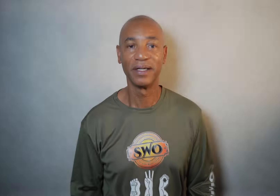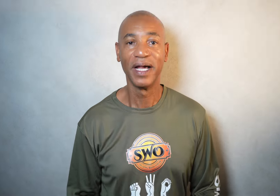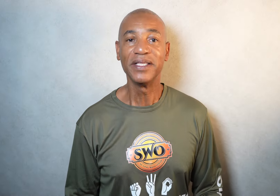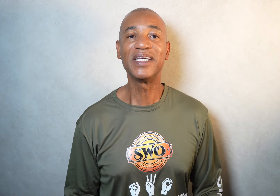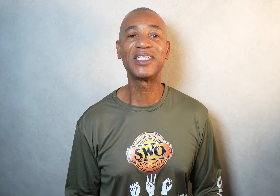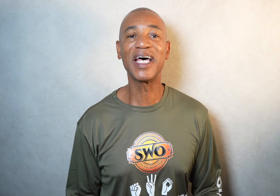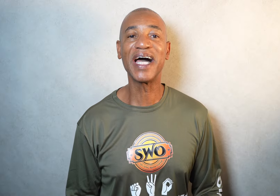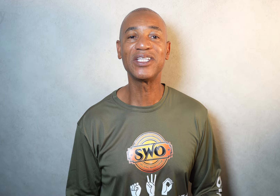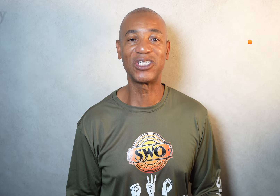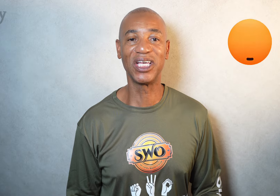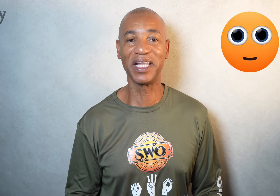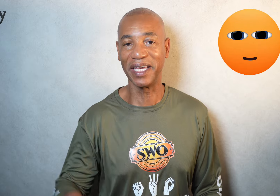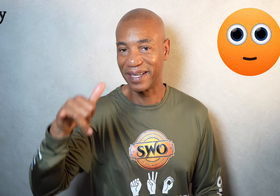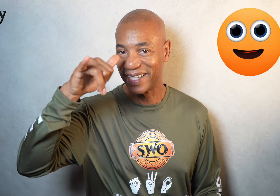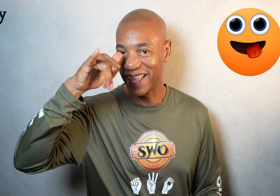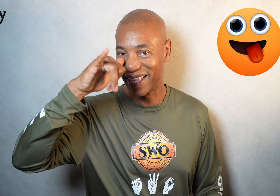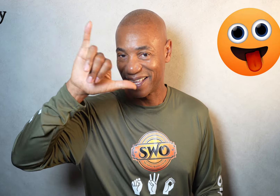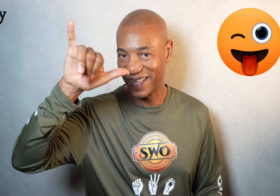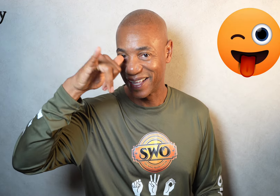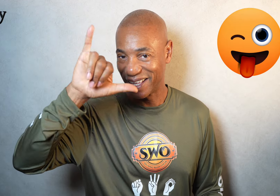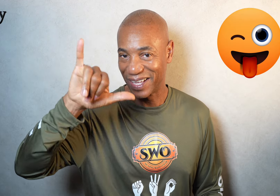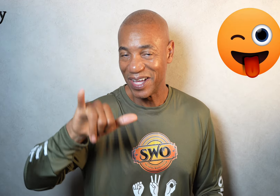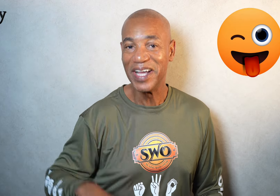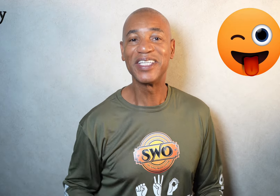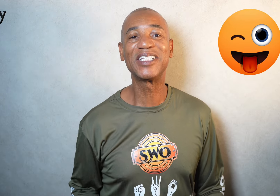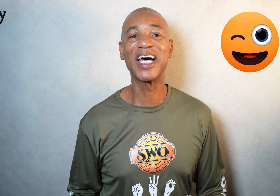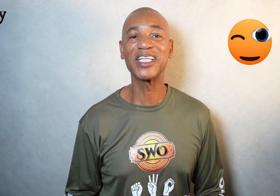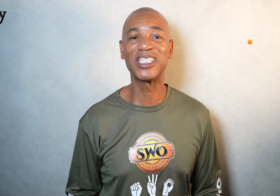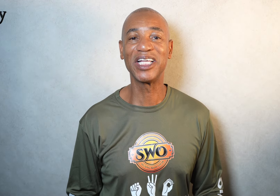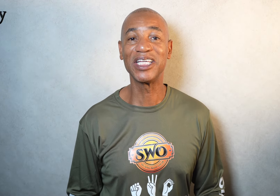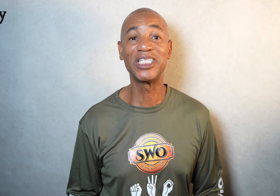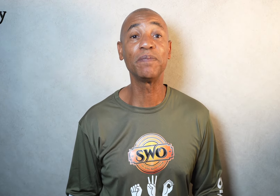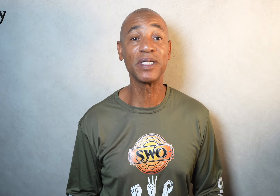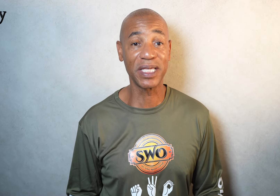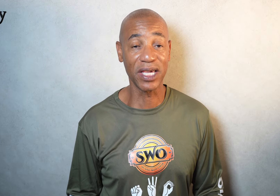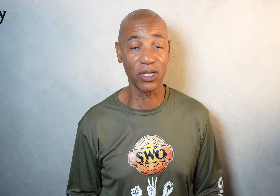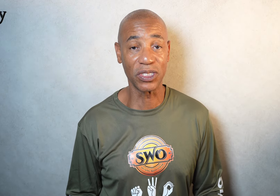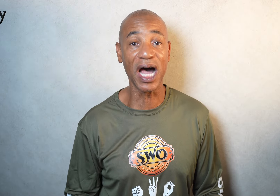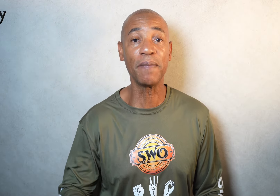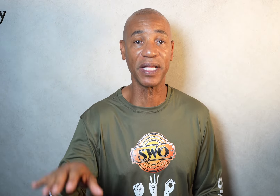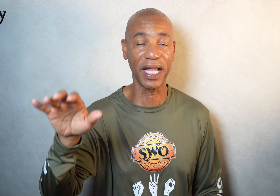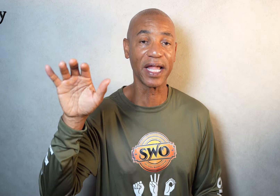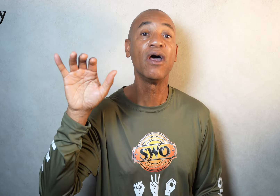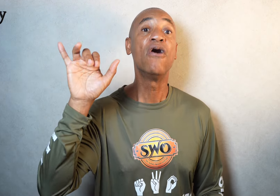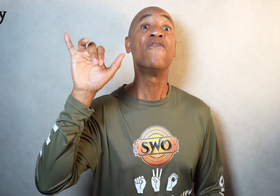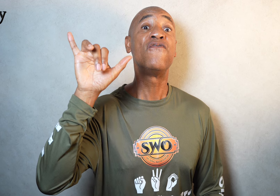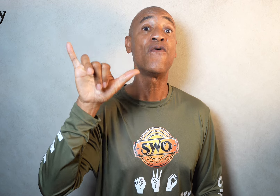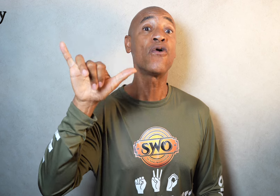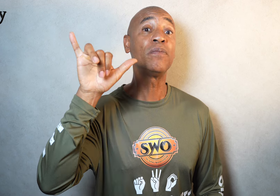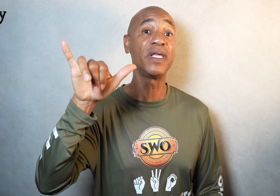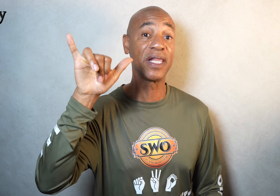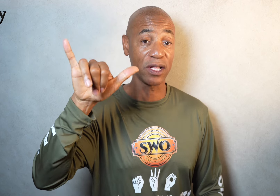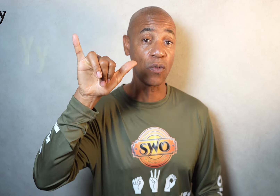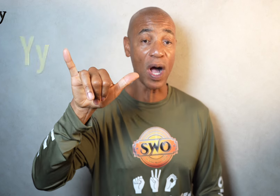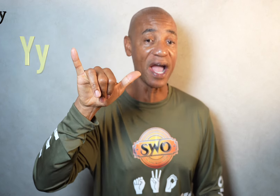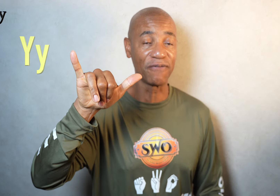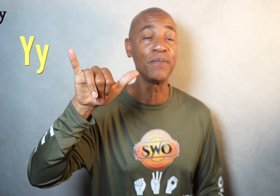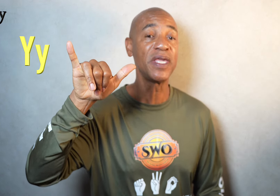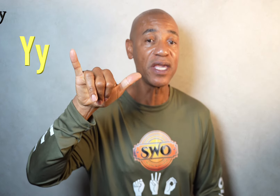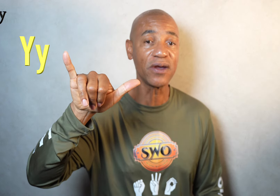The sign silly. To sign silly, simply take your dominant hand, form the letter Y. From here,